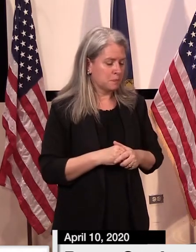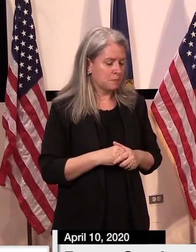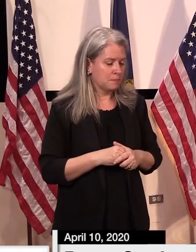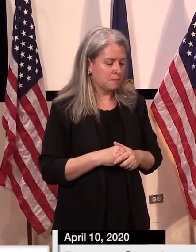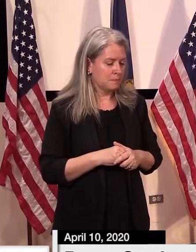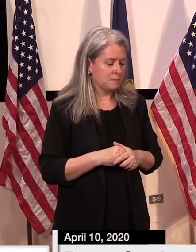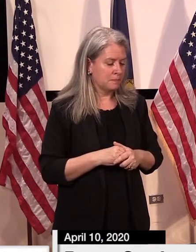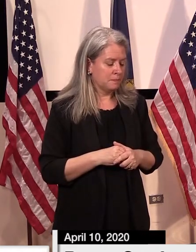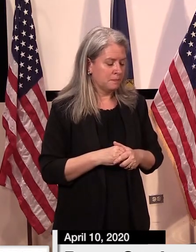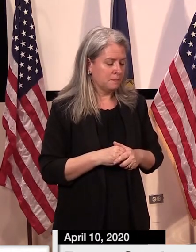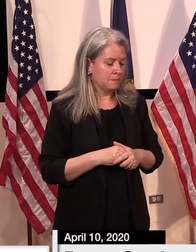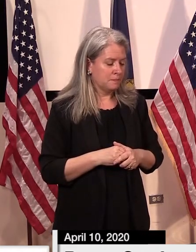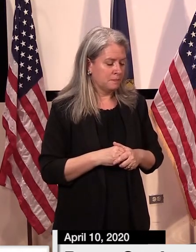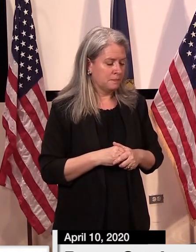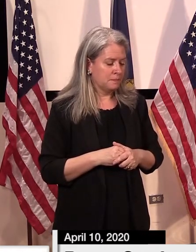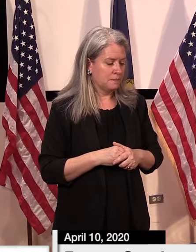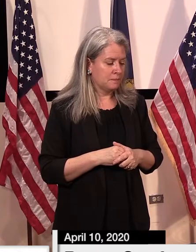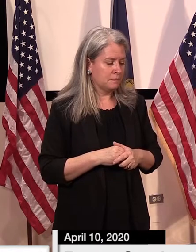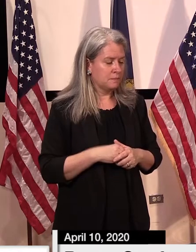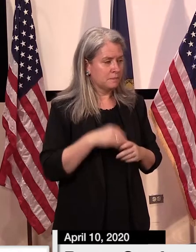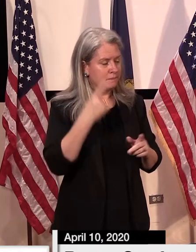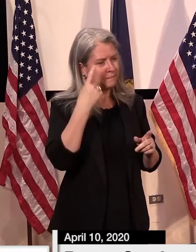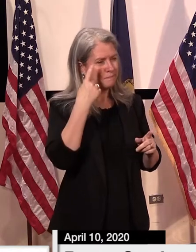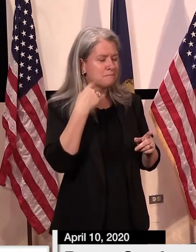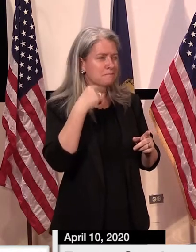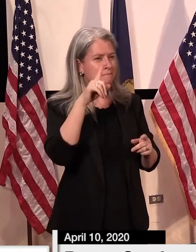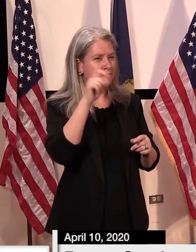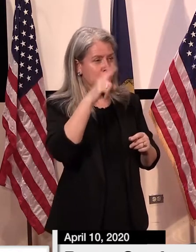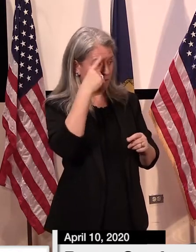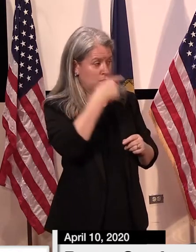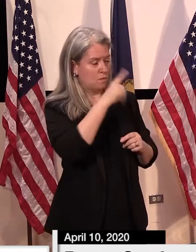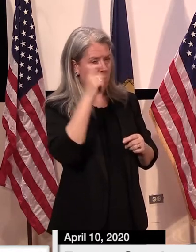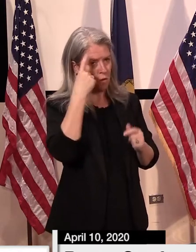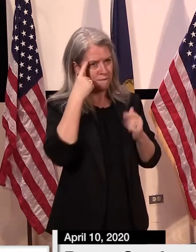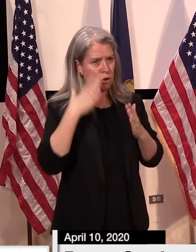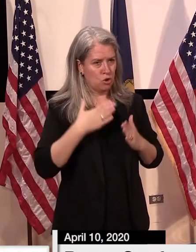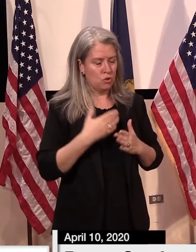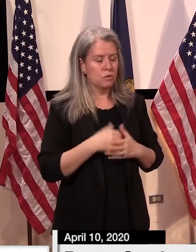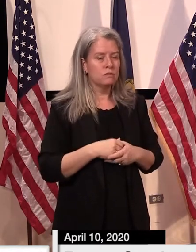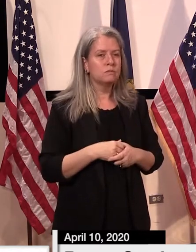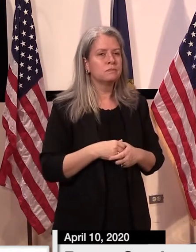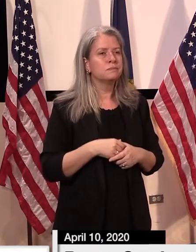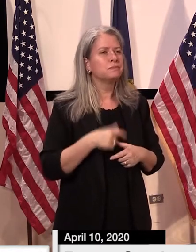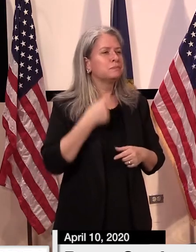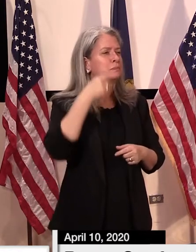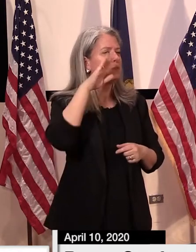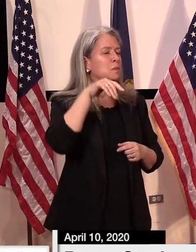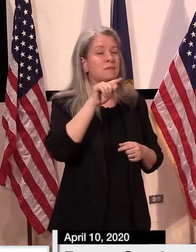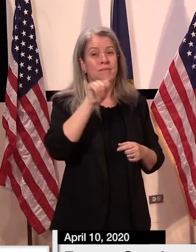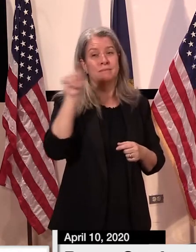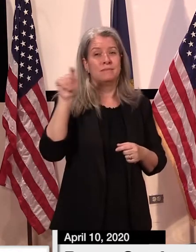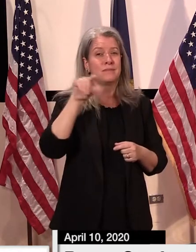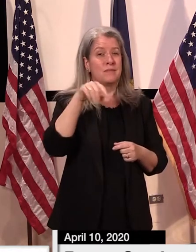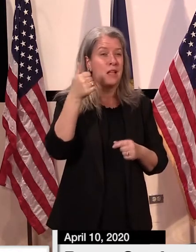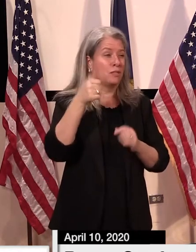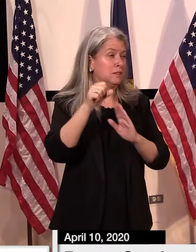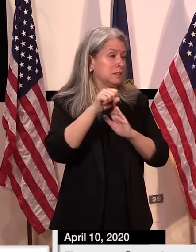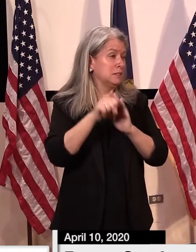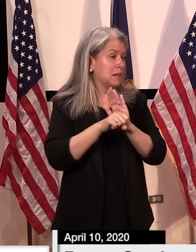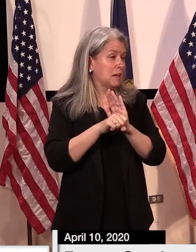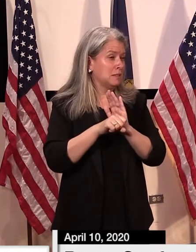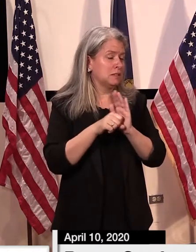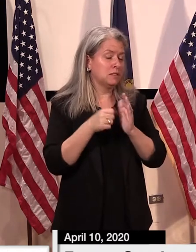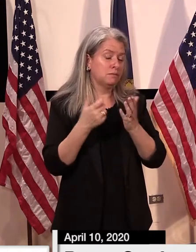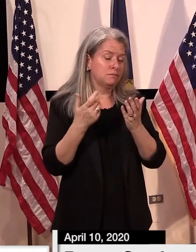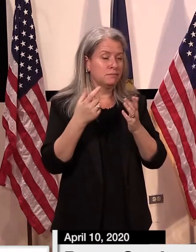So I'm wondering, I believe this would be a question for you, Governor. I know some other states, you know, on a here-and-there basis, sometimes